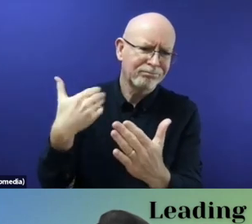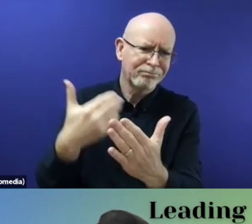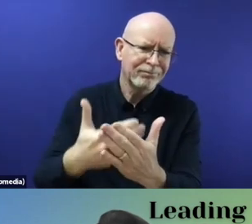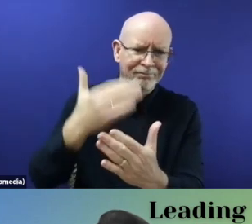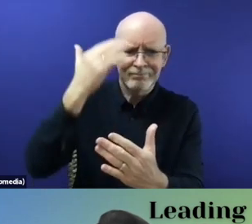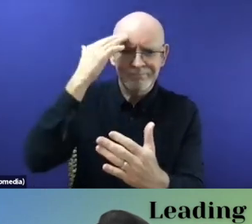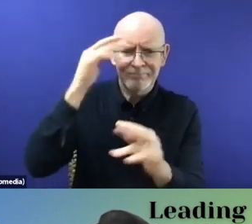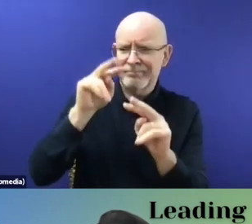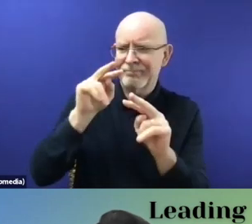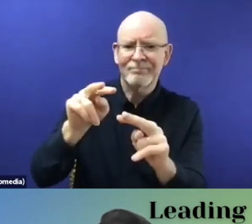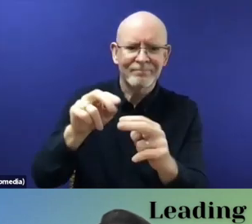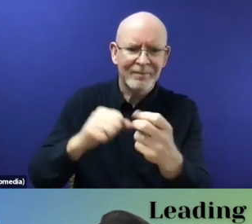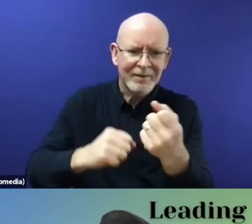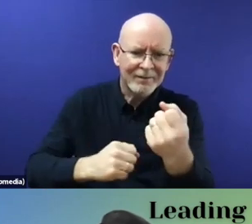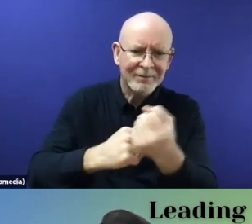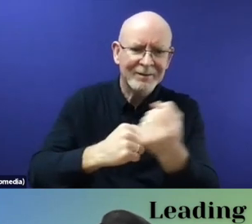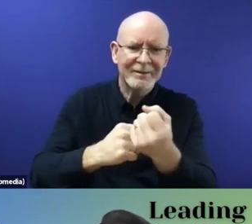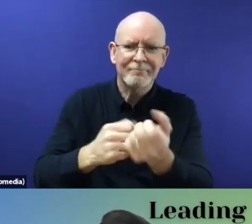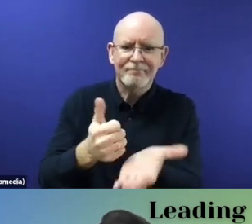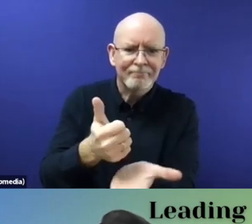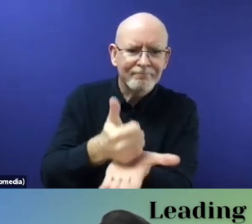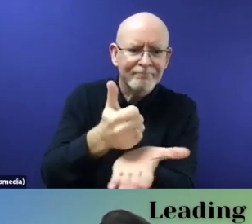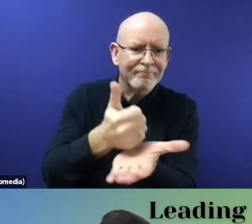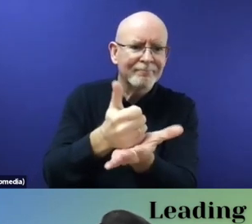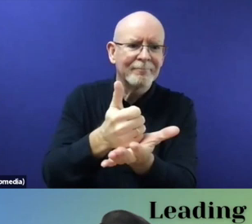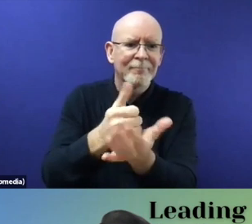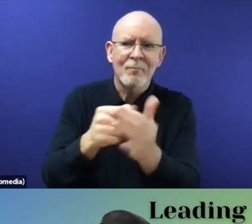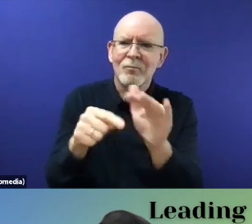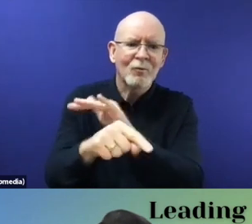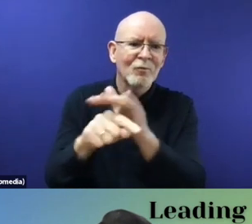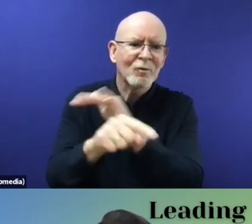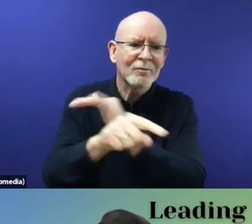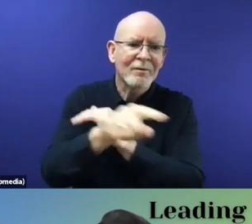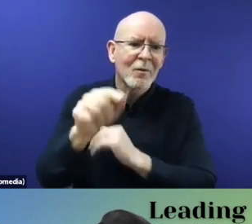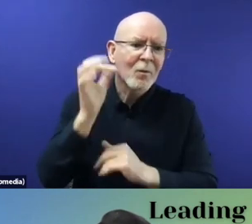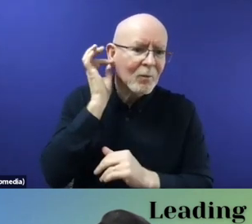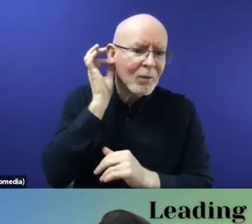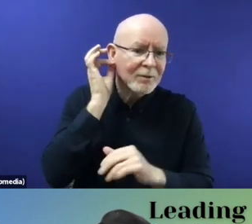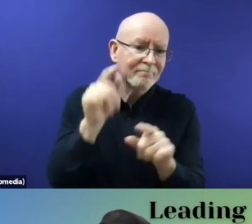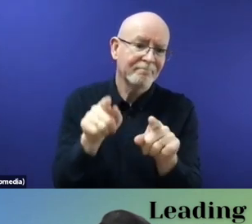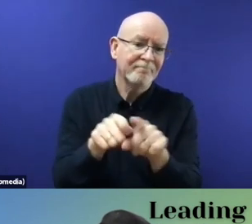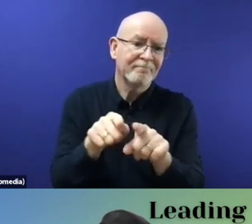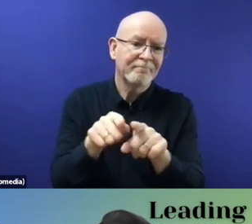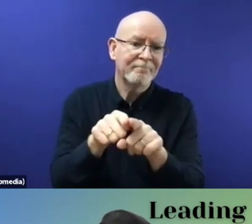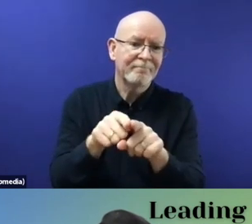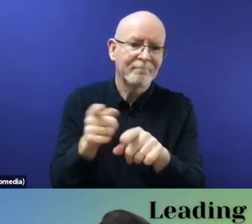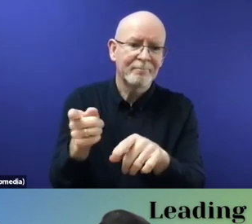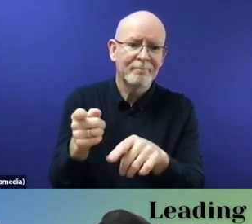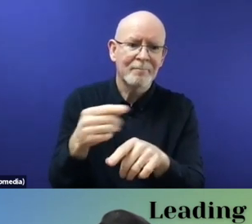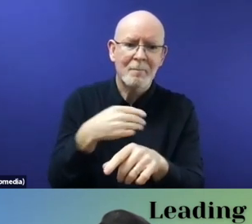of the European Commission Expert Group on the views of migrants in the field of asylum, migration and integration. So I would like to